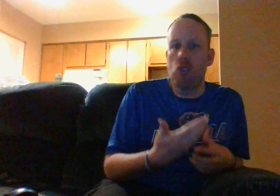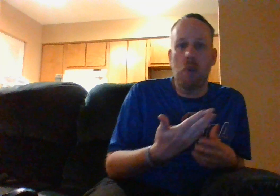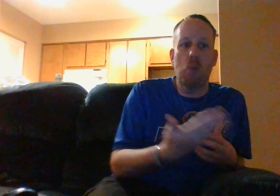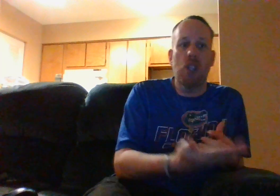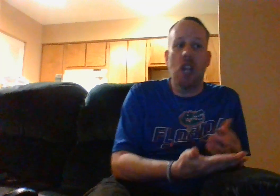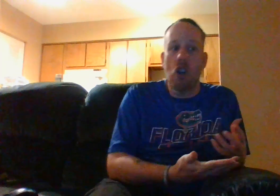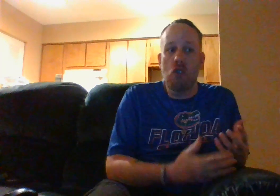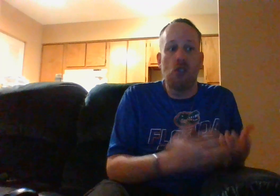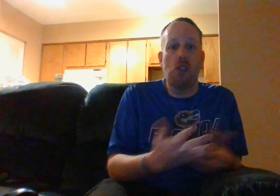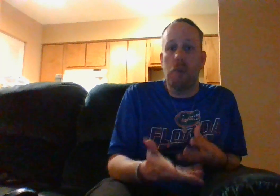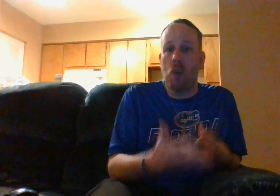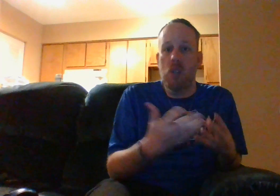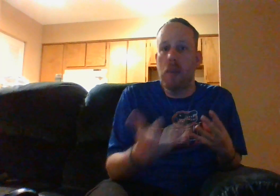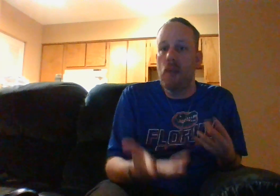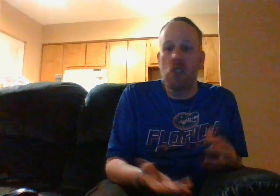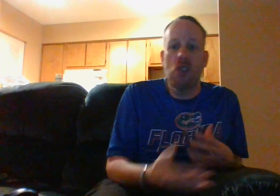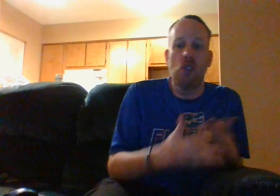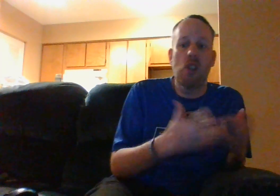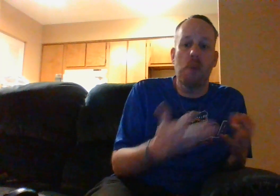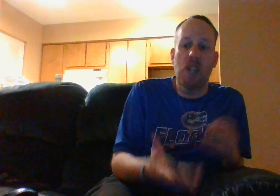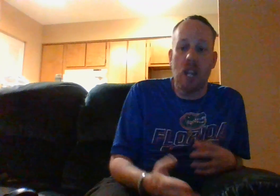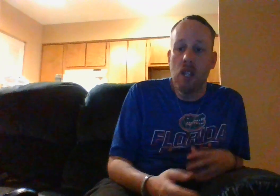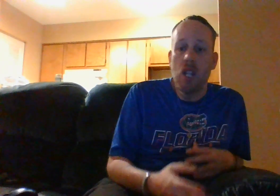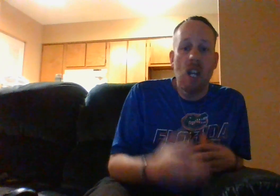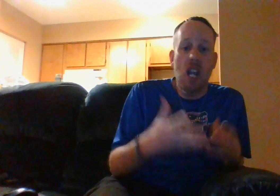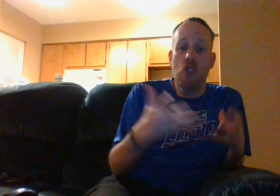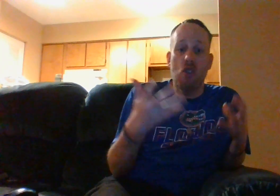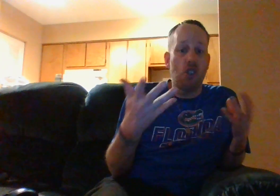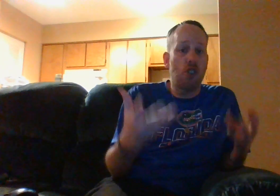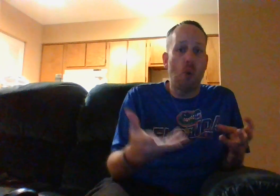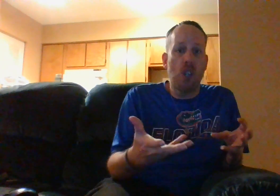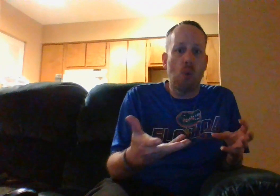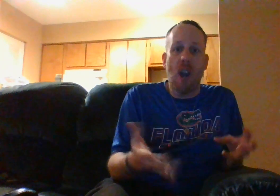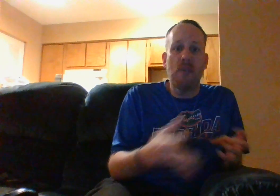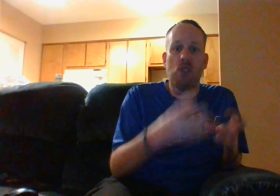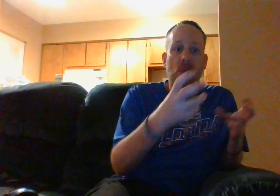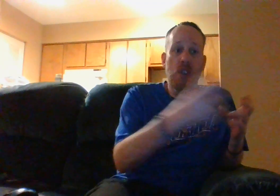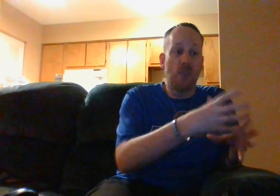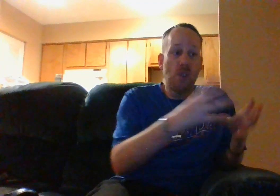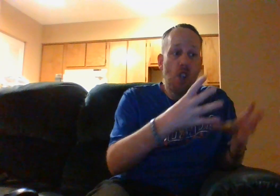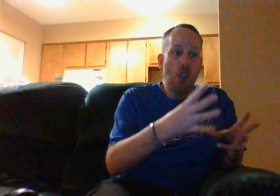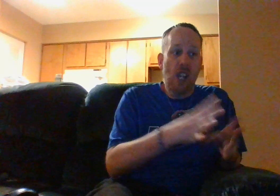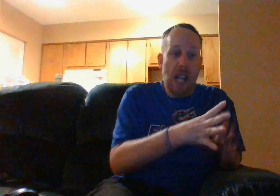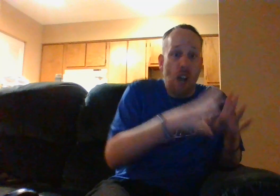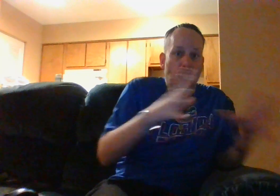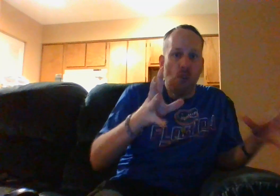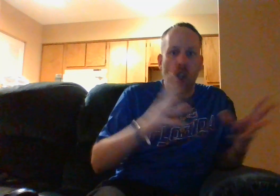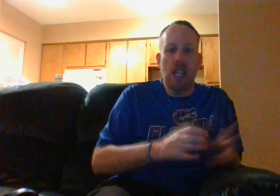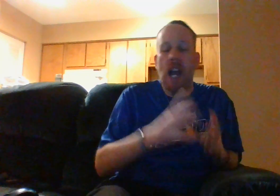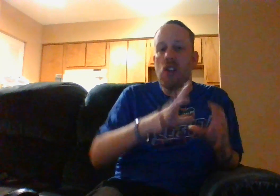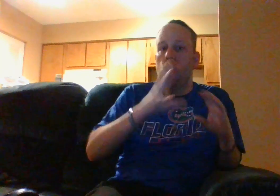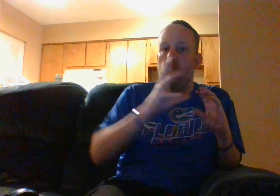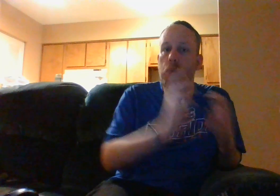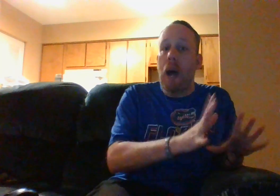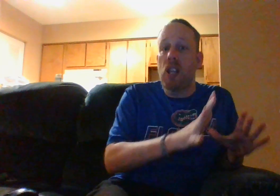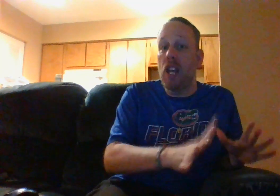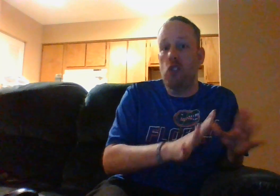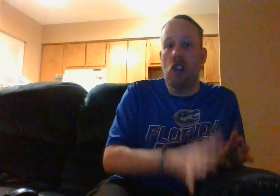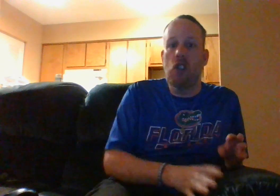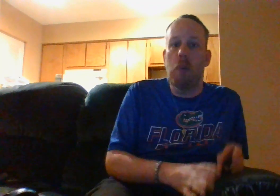especially with the characters or something that with the mcs and stuff like that and you know just showing the graphics of different like how they look and how they spotlight how they